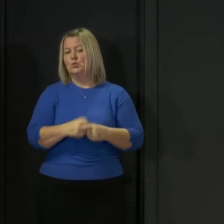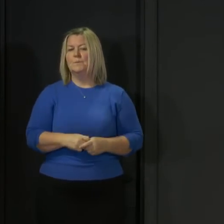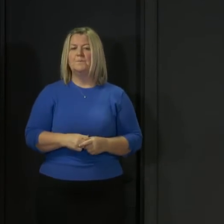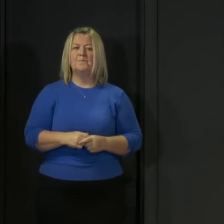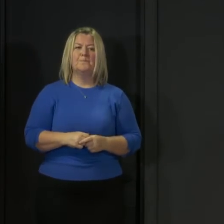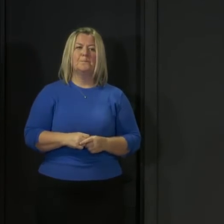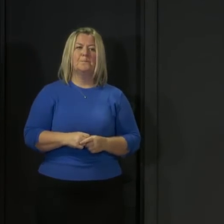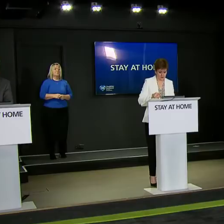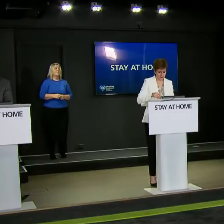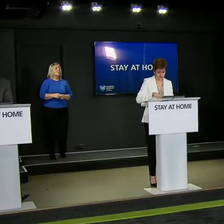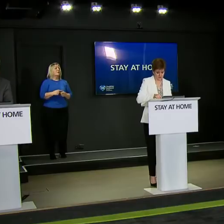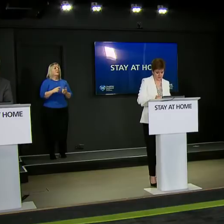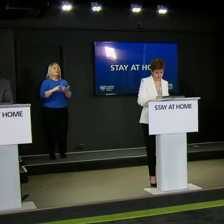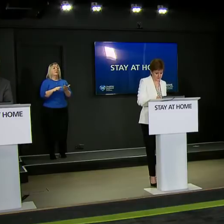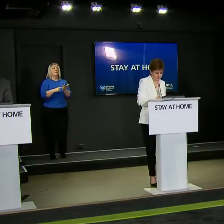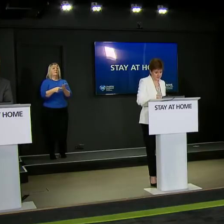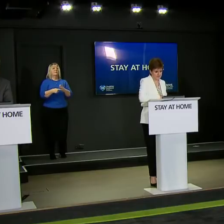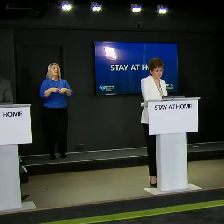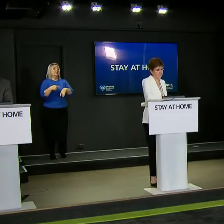Andrews from the Times